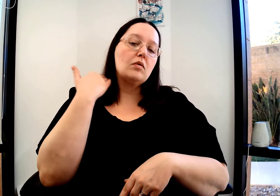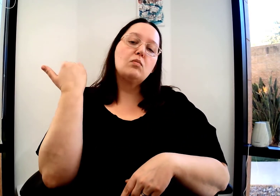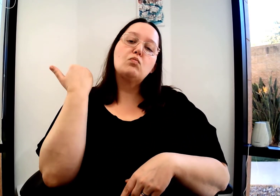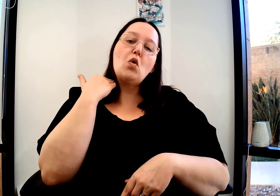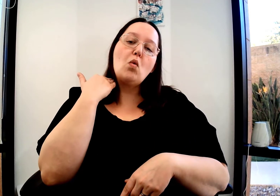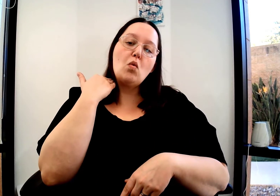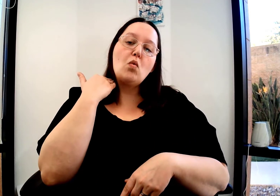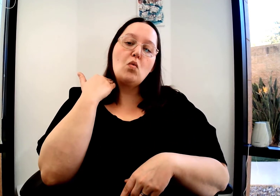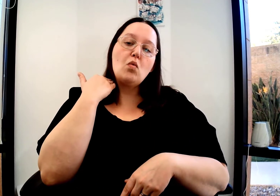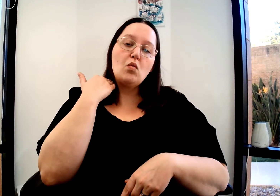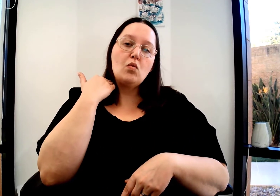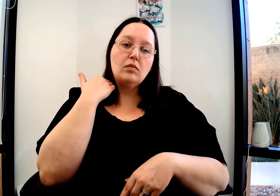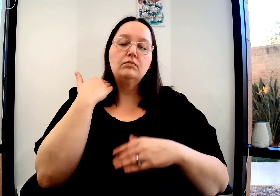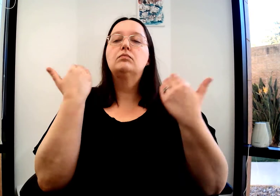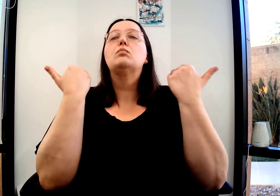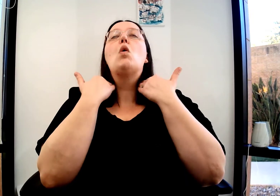sign it this way, with the open B on the neck.